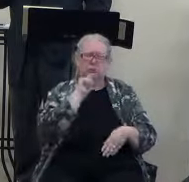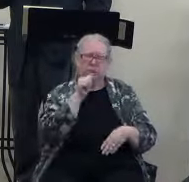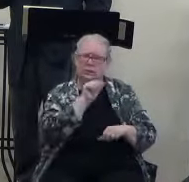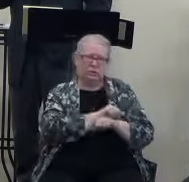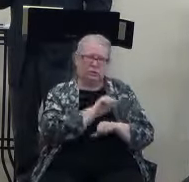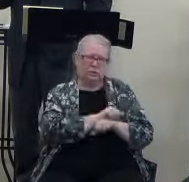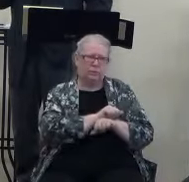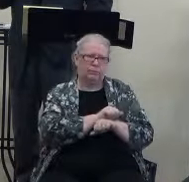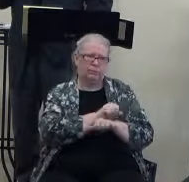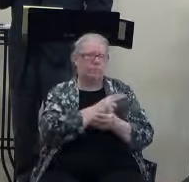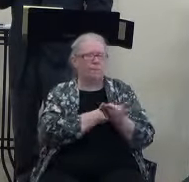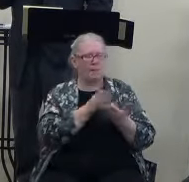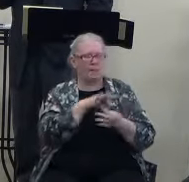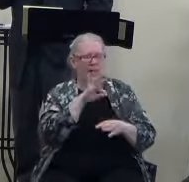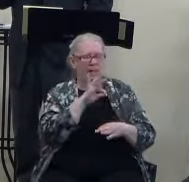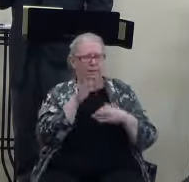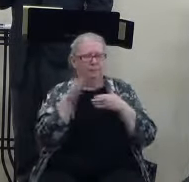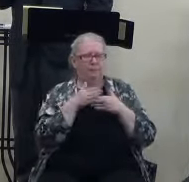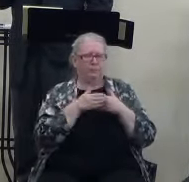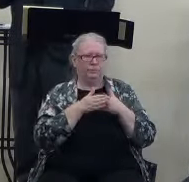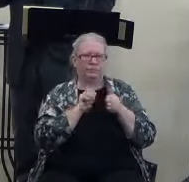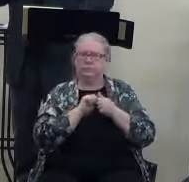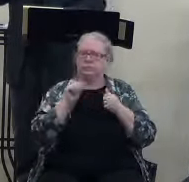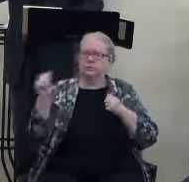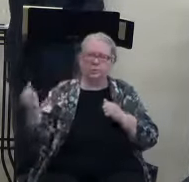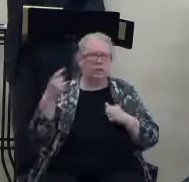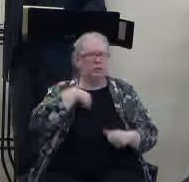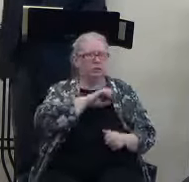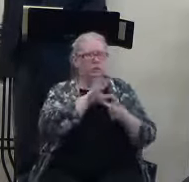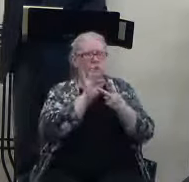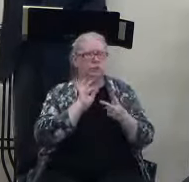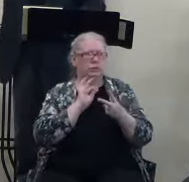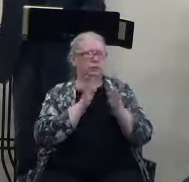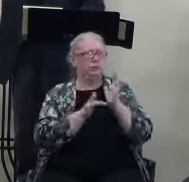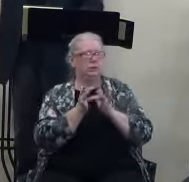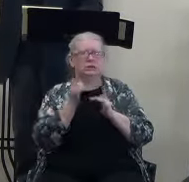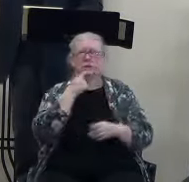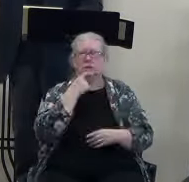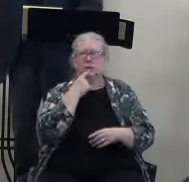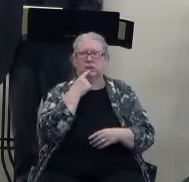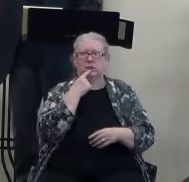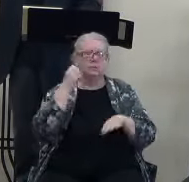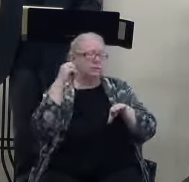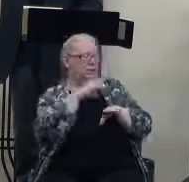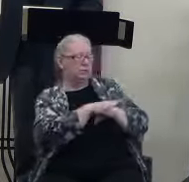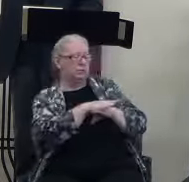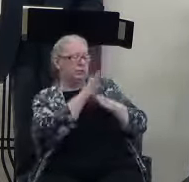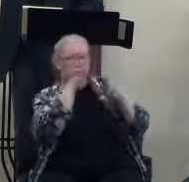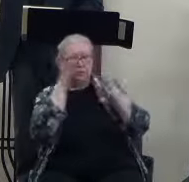And the Holy Spirit can be as close or distant as we choose. Jesus says, I'm sending him to be by your side.